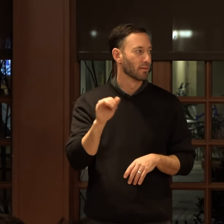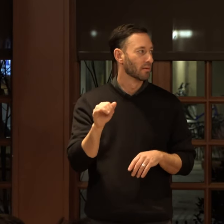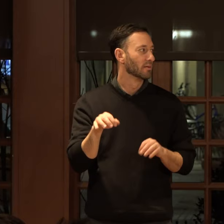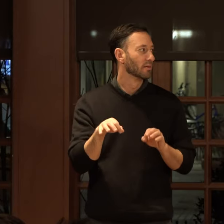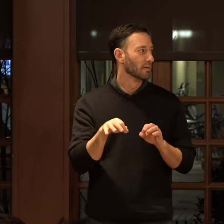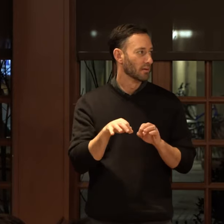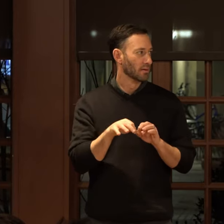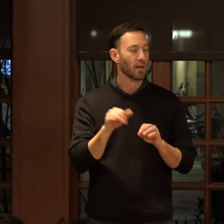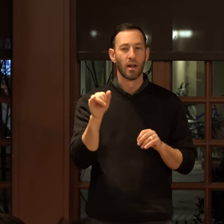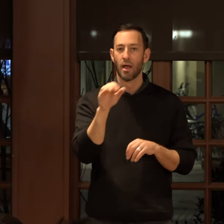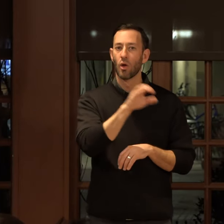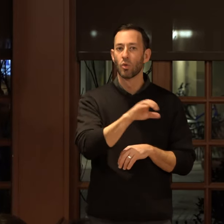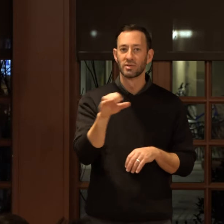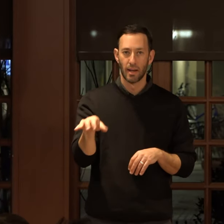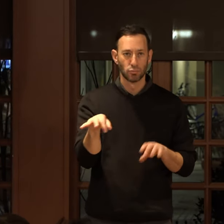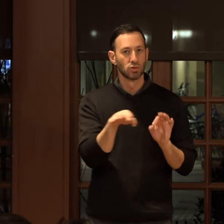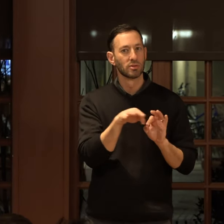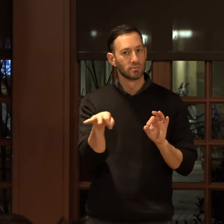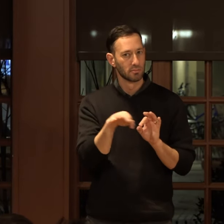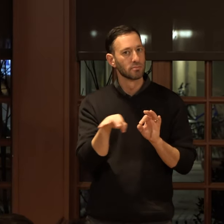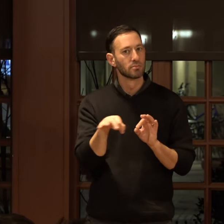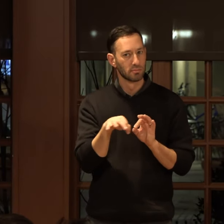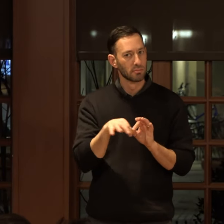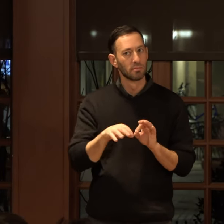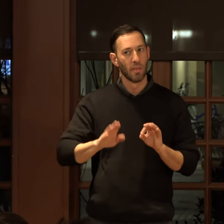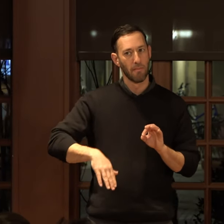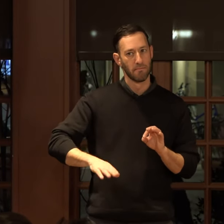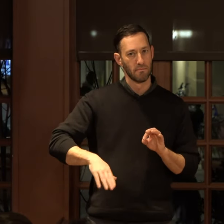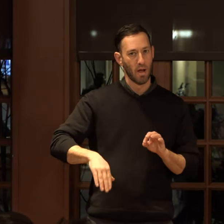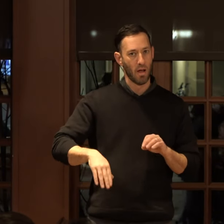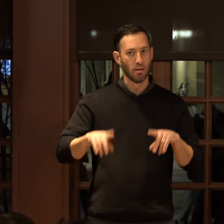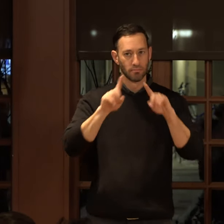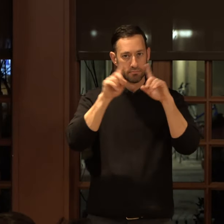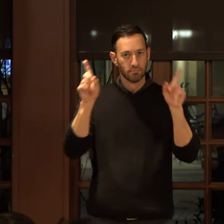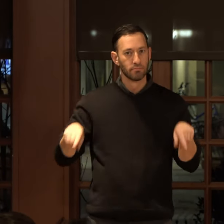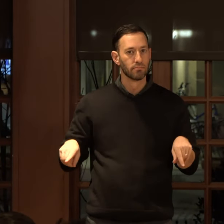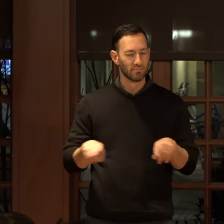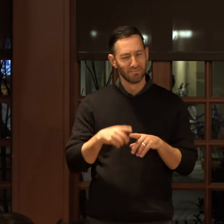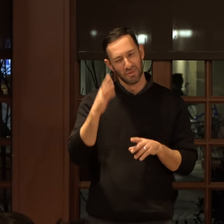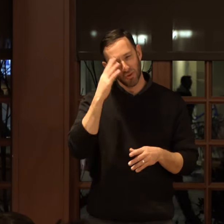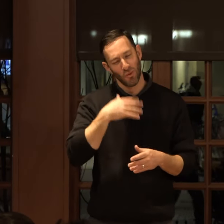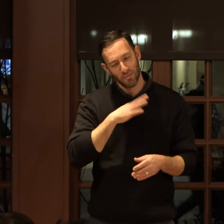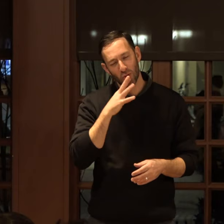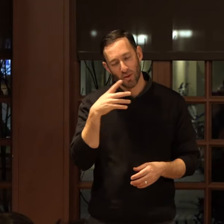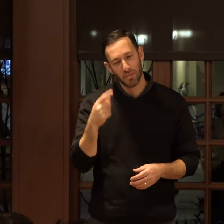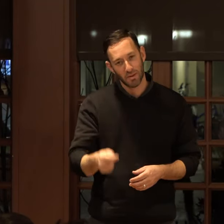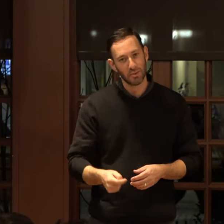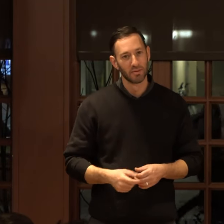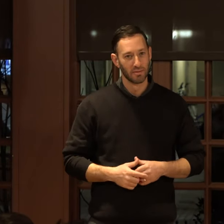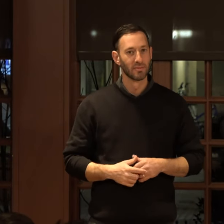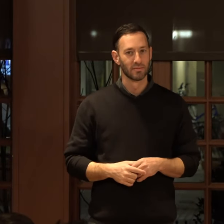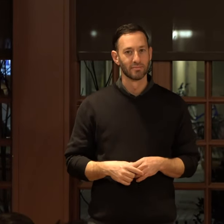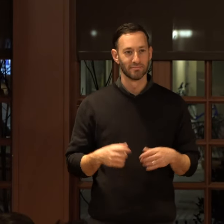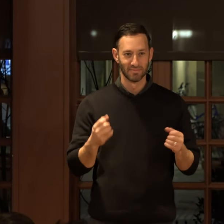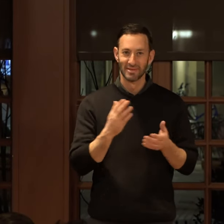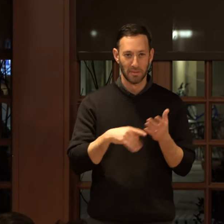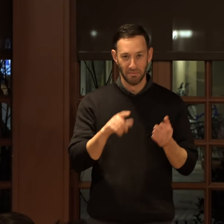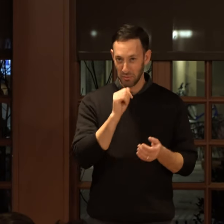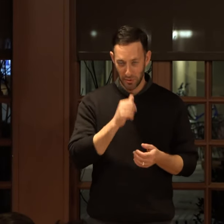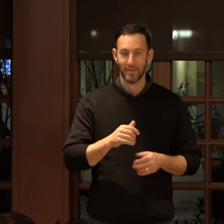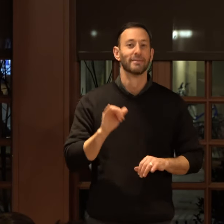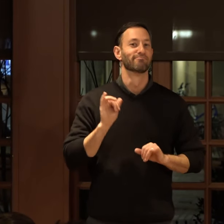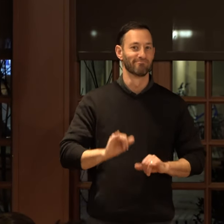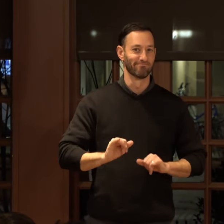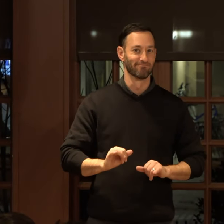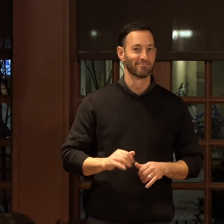let's see, like closed captioning, you know, like at the bottom. Y know what I'm talking about? Some of you don't. Okay.